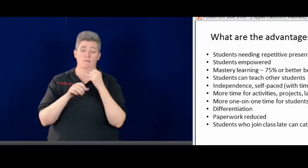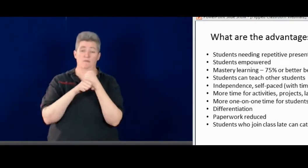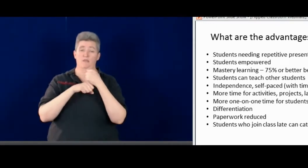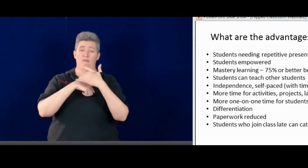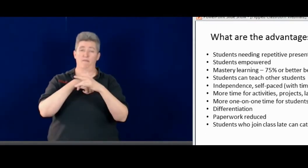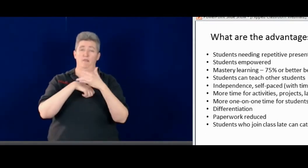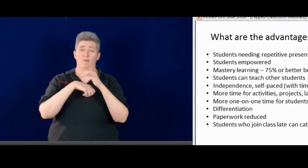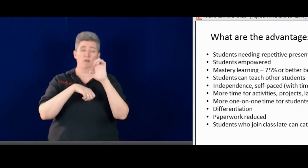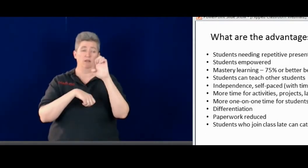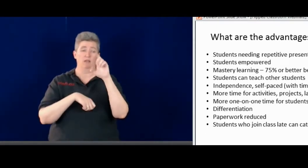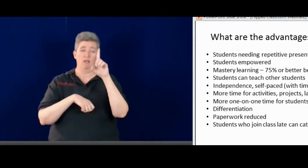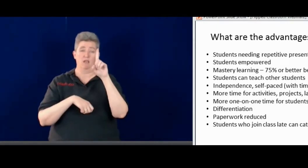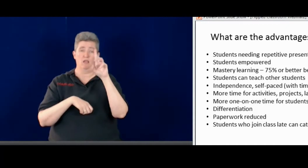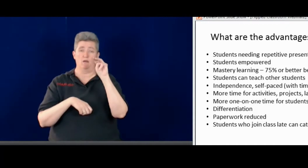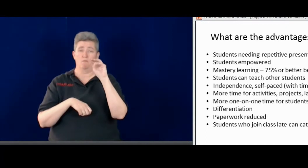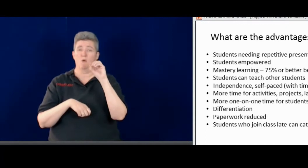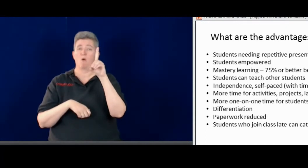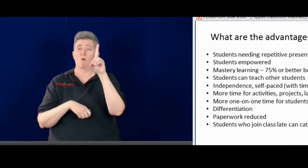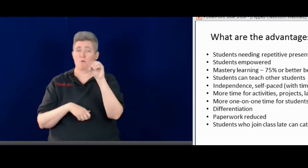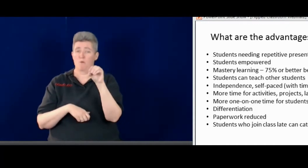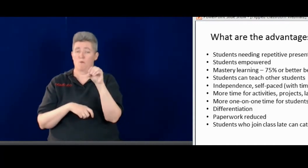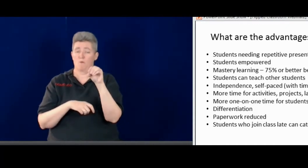this takes away a lot of that.